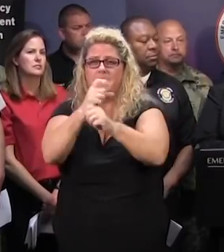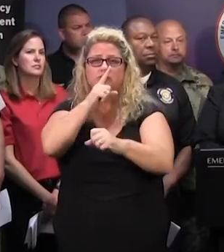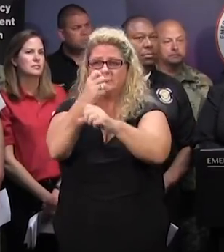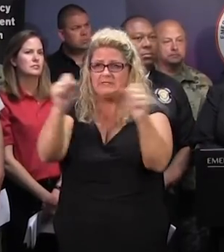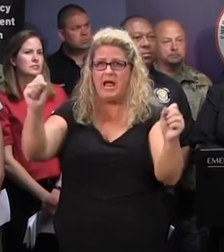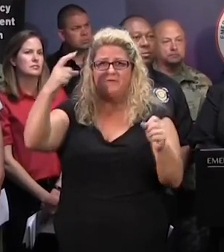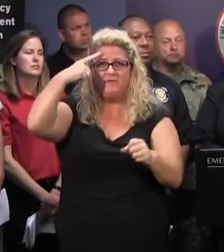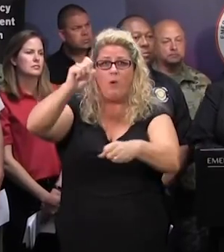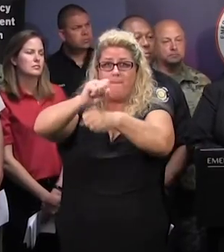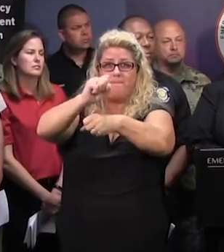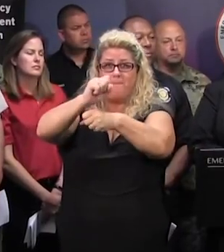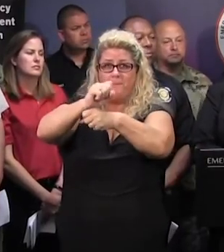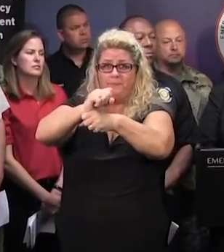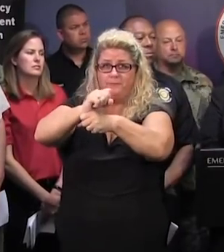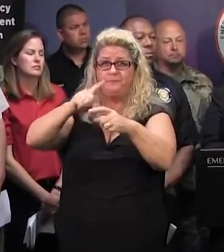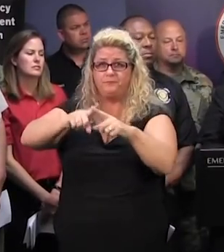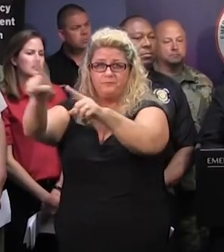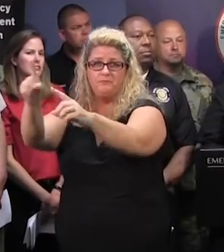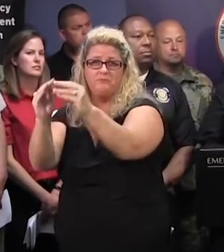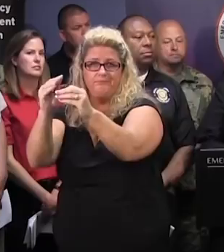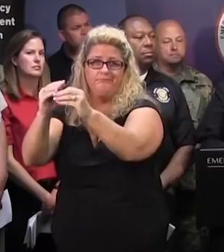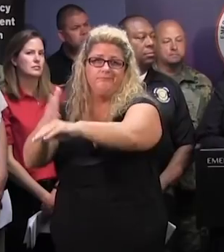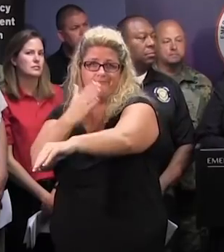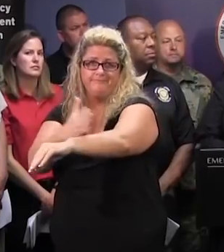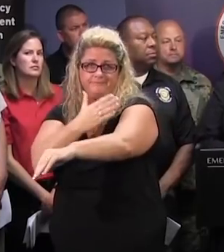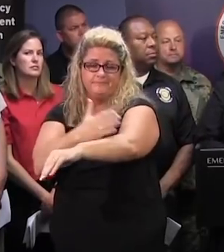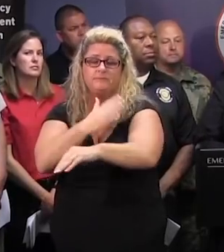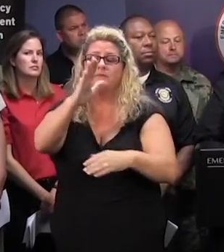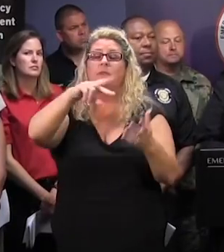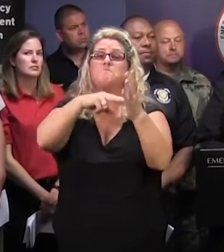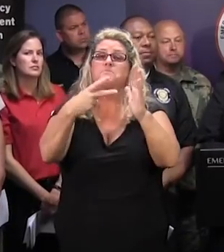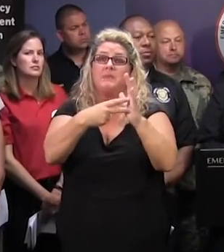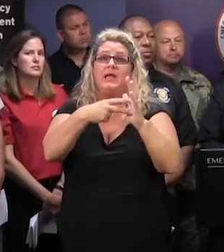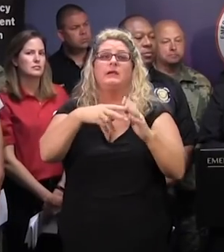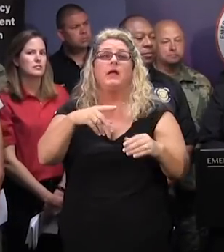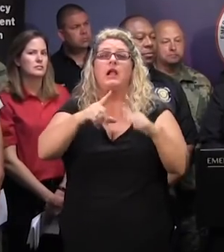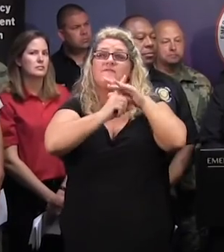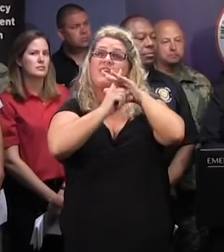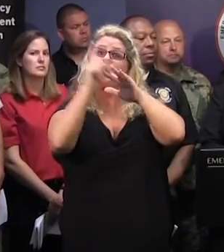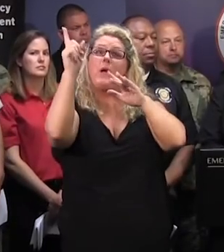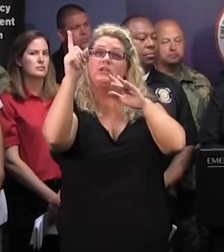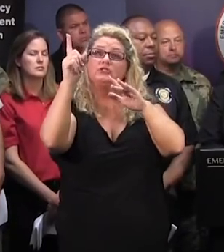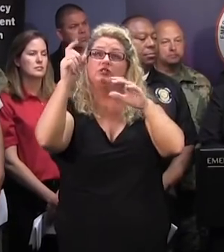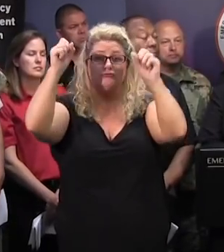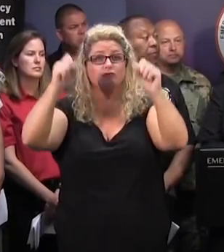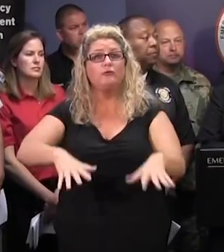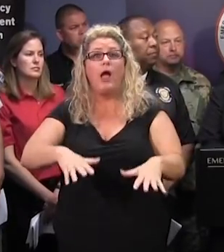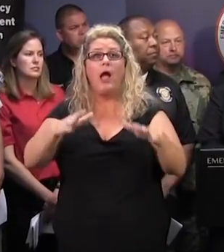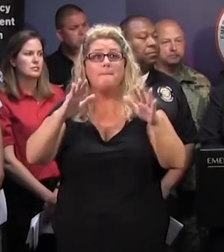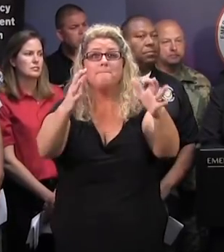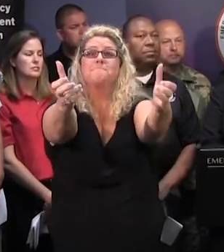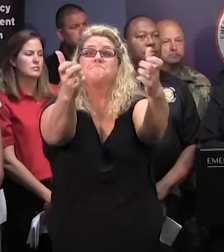so we'll be ready to go back out whenever the storm passes. That does not mean that the evacuation order has been lifted just because we've